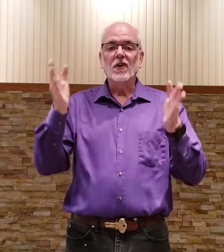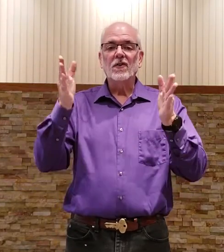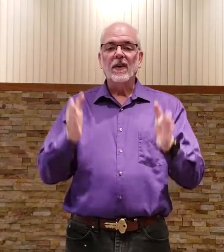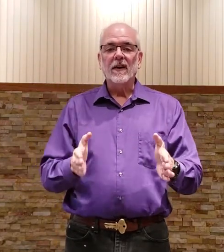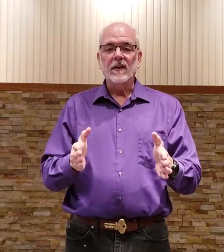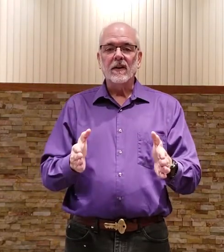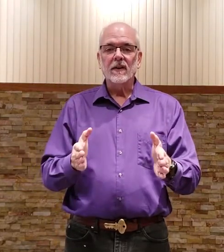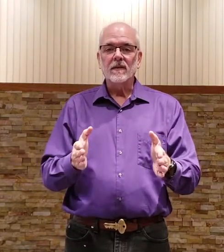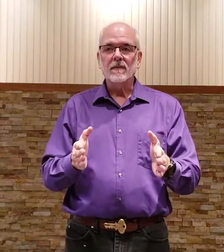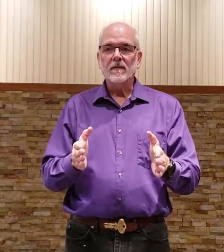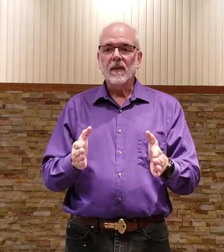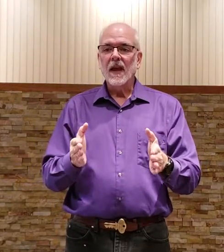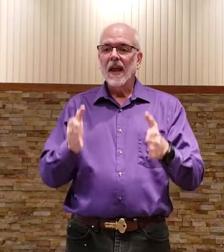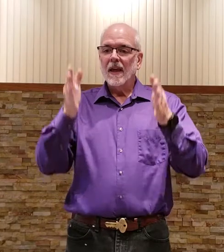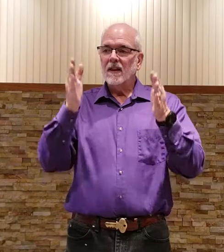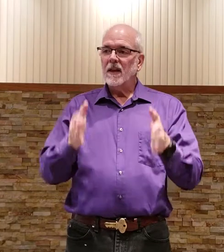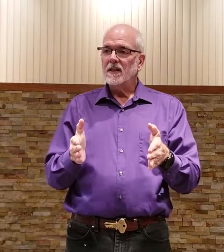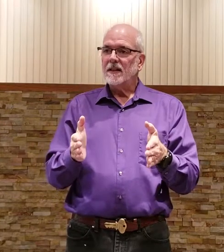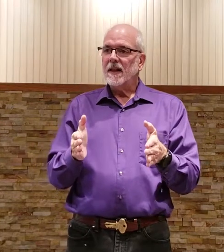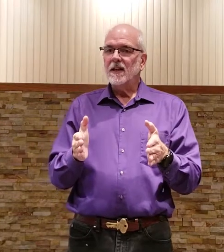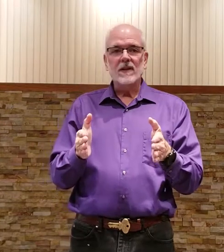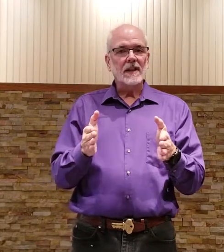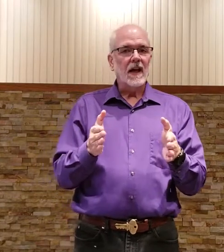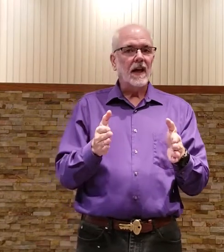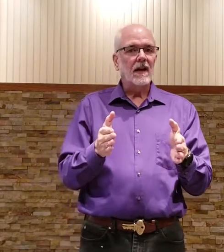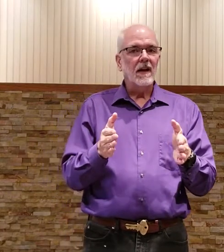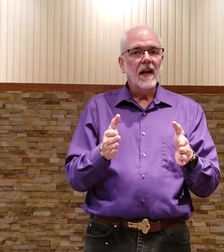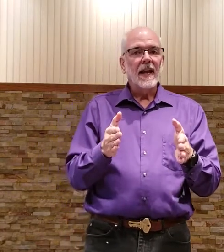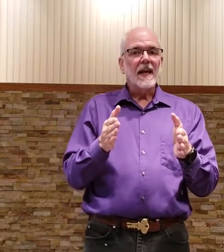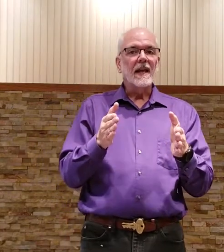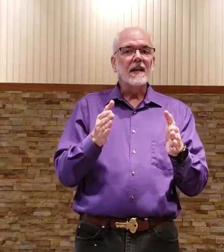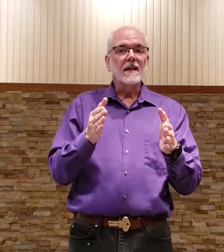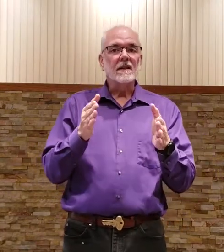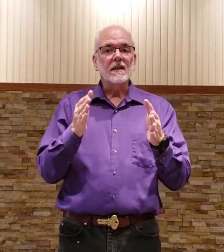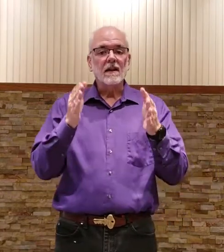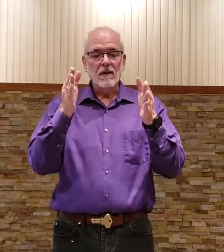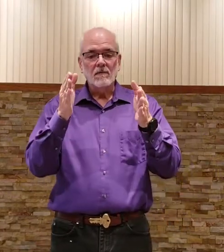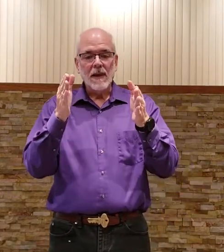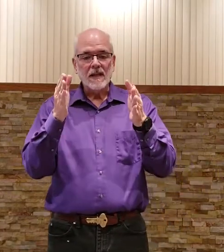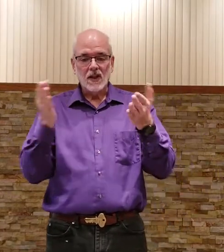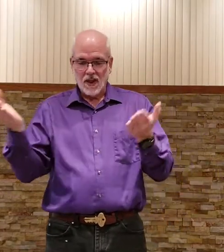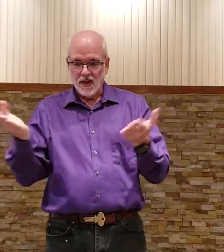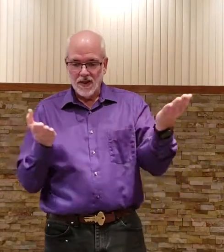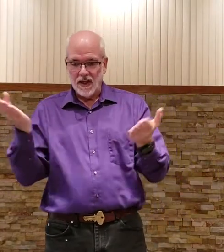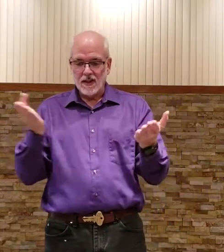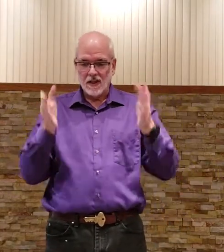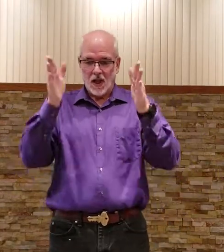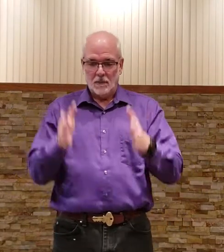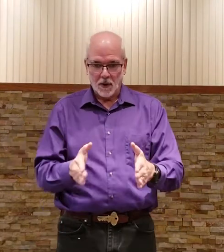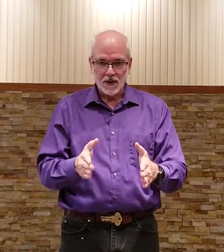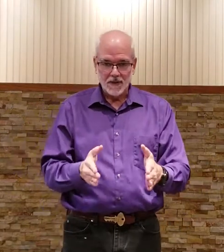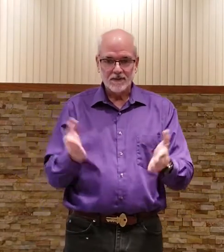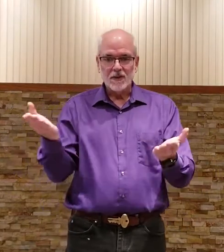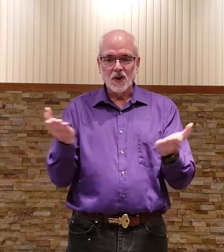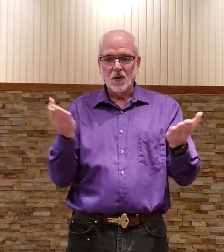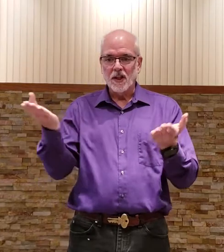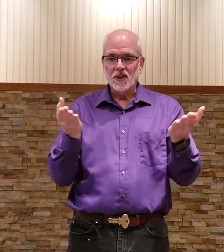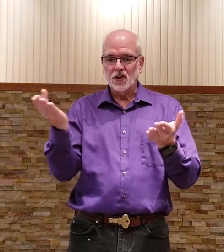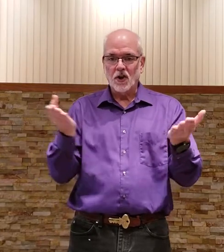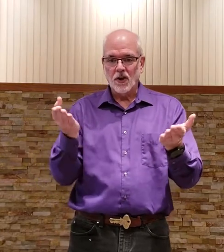servant servant this at the end of a sign is makes this a person so this is serve